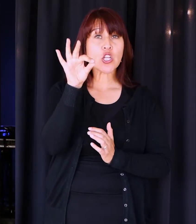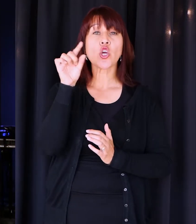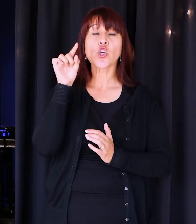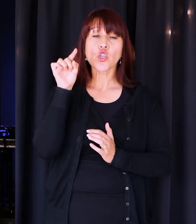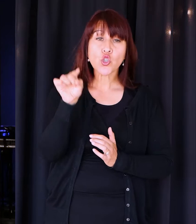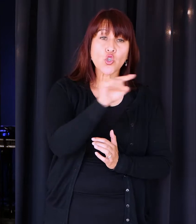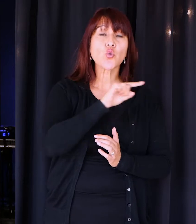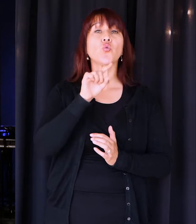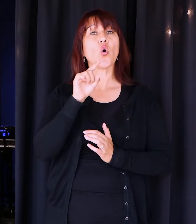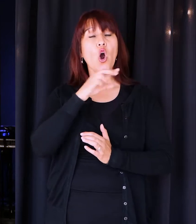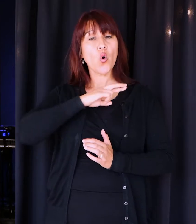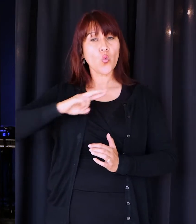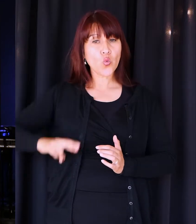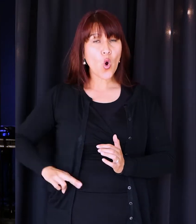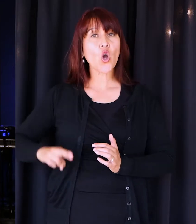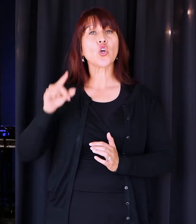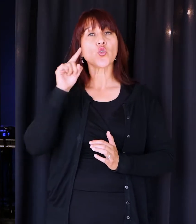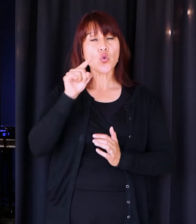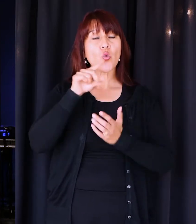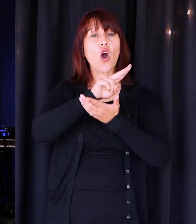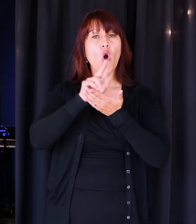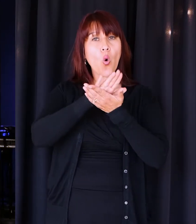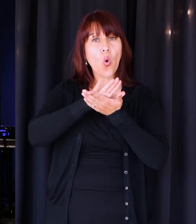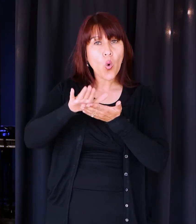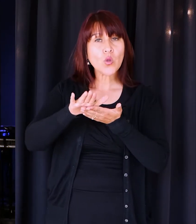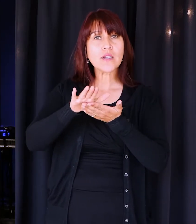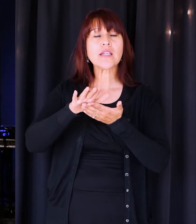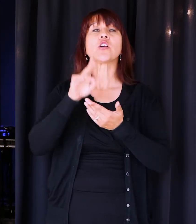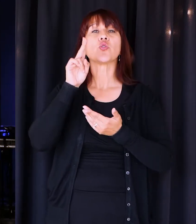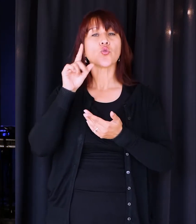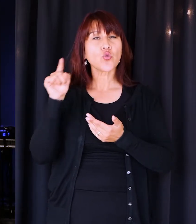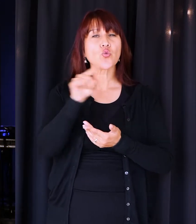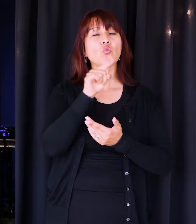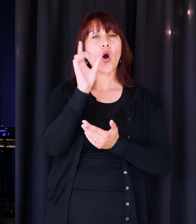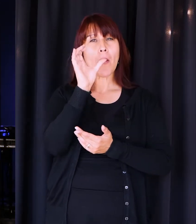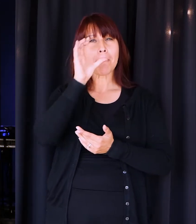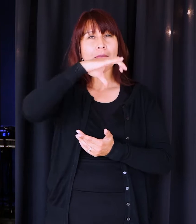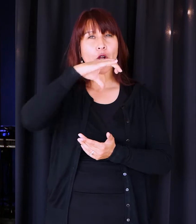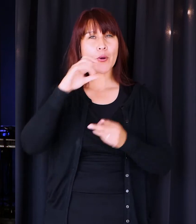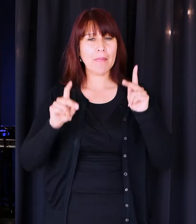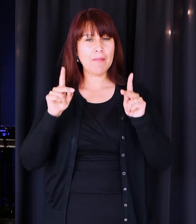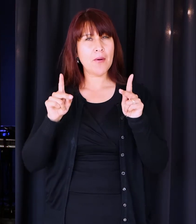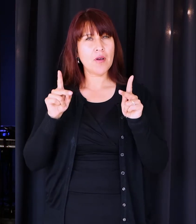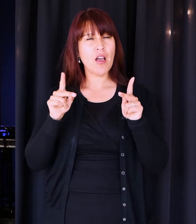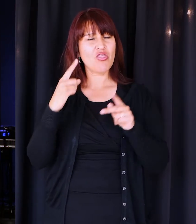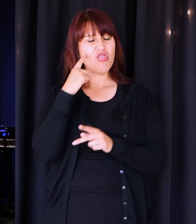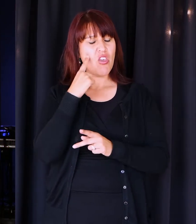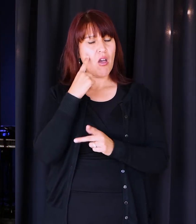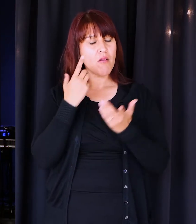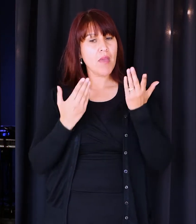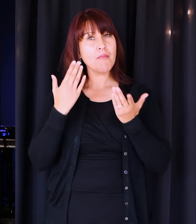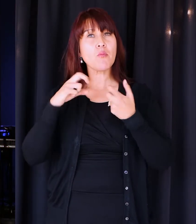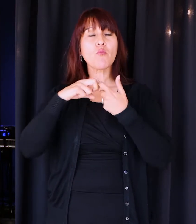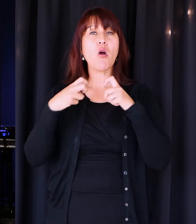royal. You are holy. You are a peculiar people. And all of a sudden I thought, maybe the problem is that the